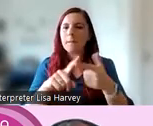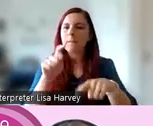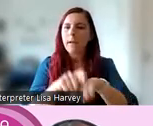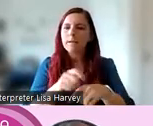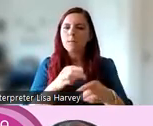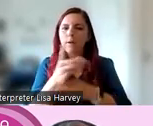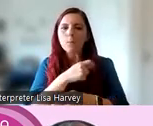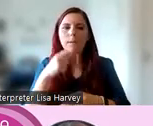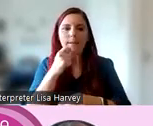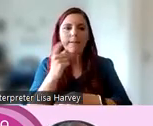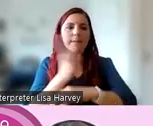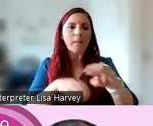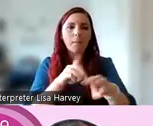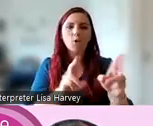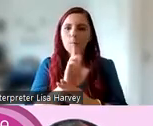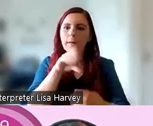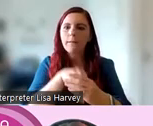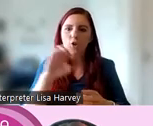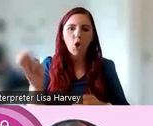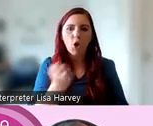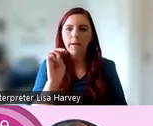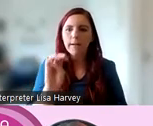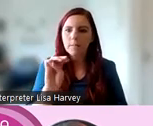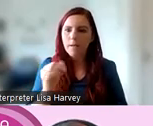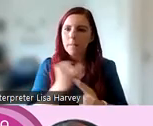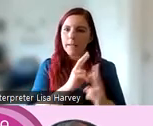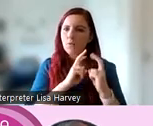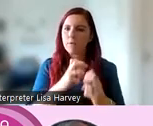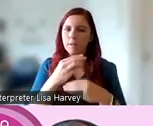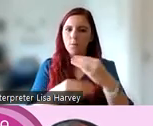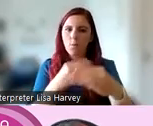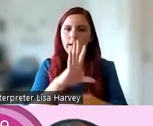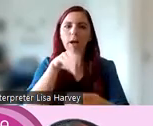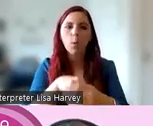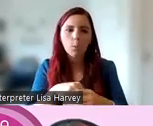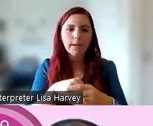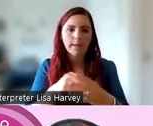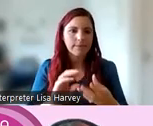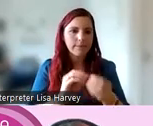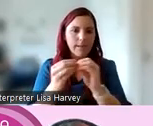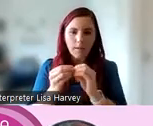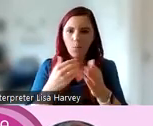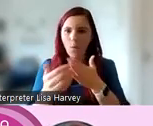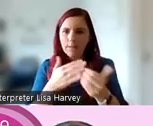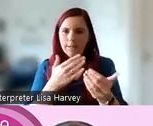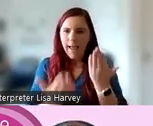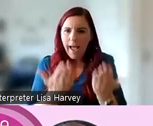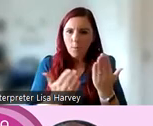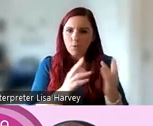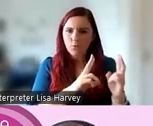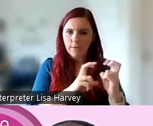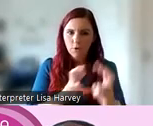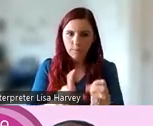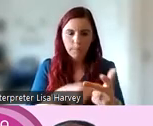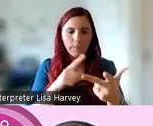people should be involved as early as possible in the research process, including designing what and how to research. It's